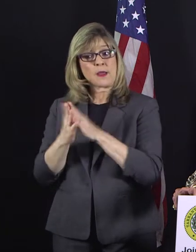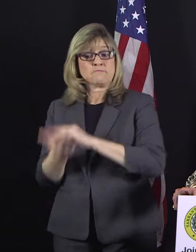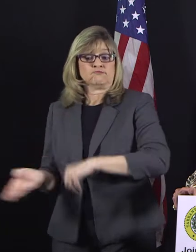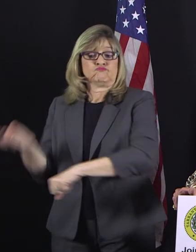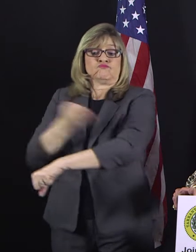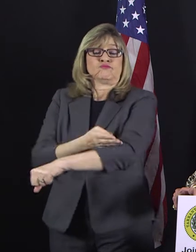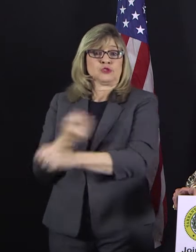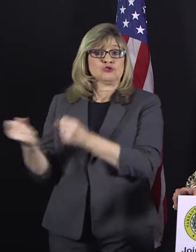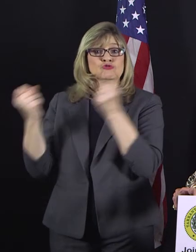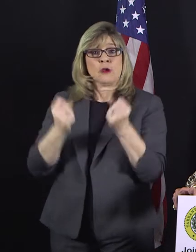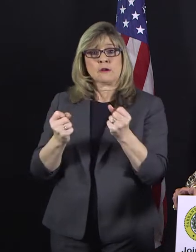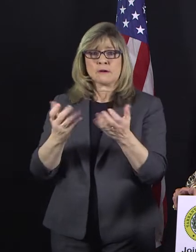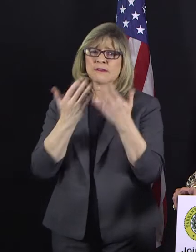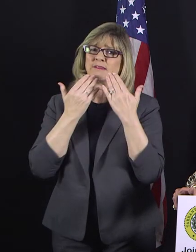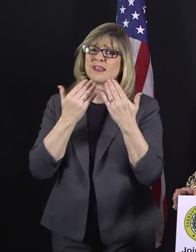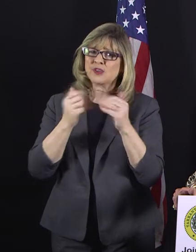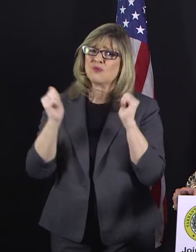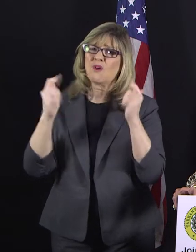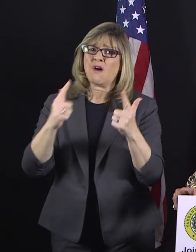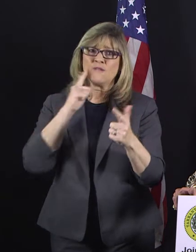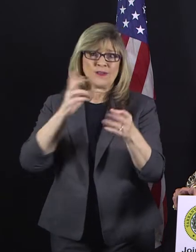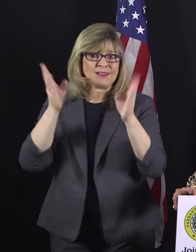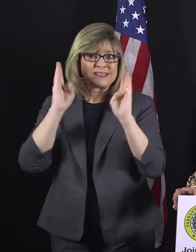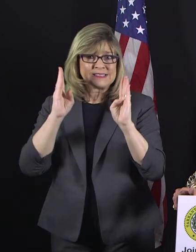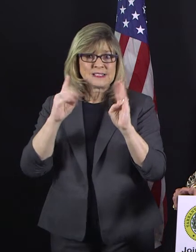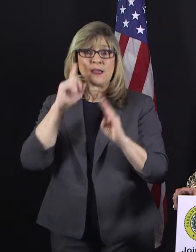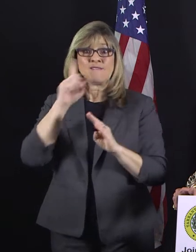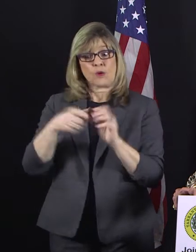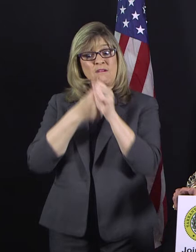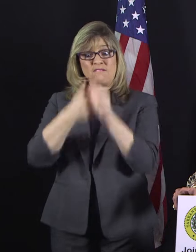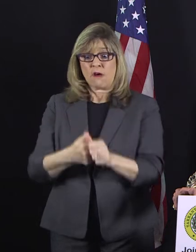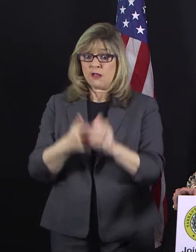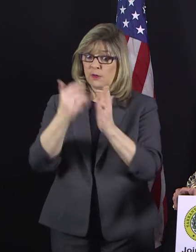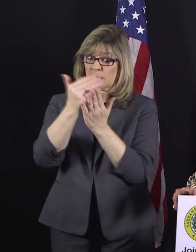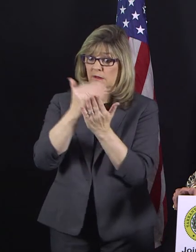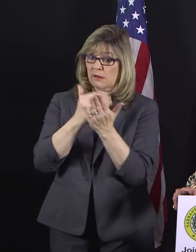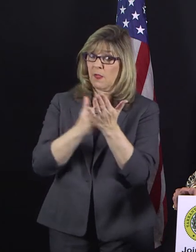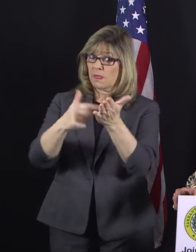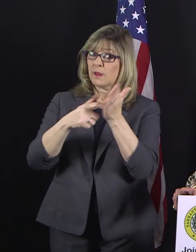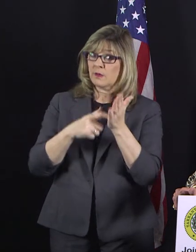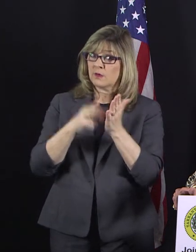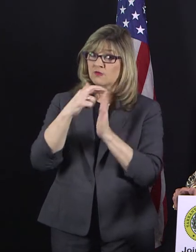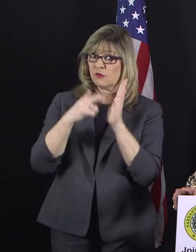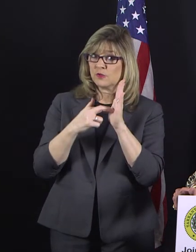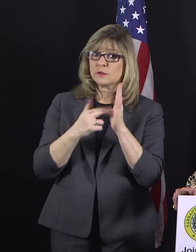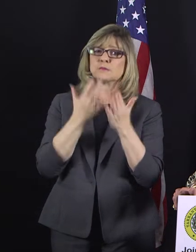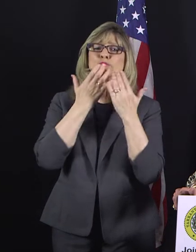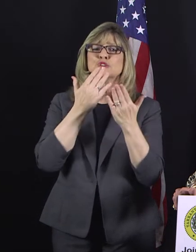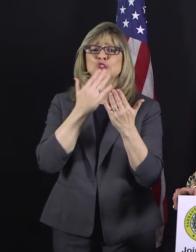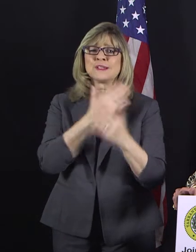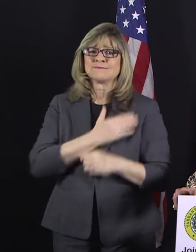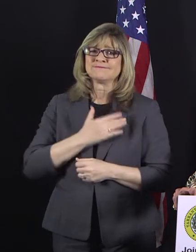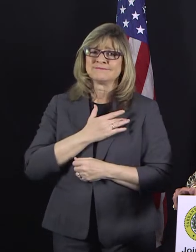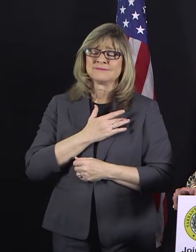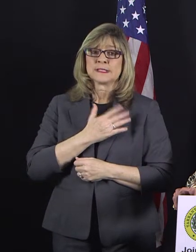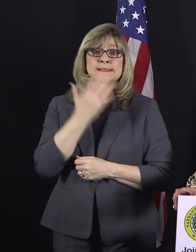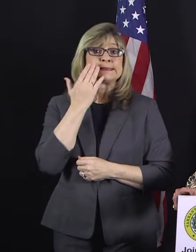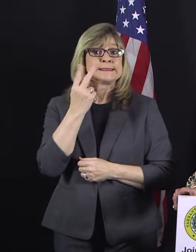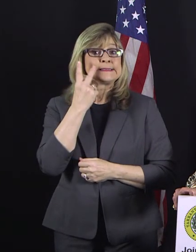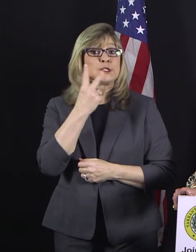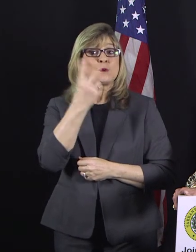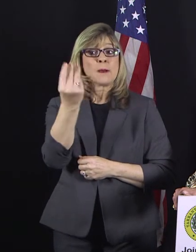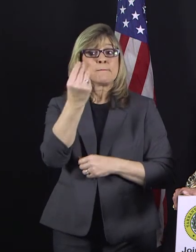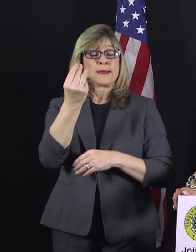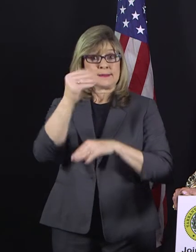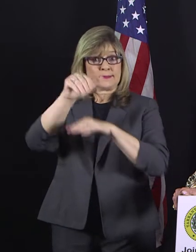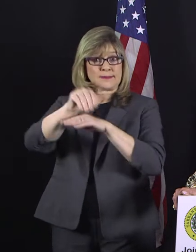it. Thank you all for listening and for following the rules. We appreciate it. I'll see you Monday at 6 o